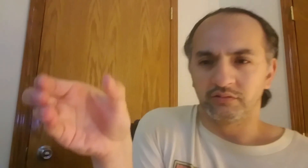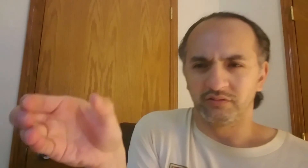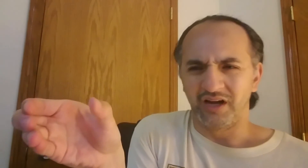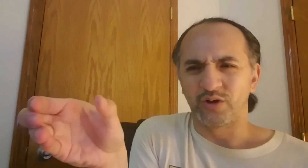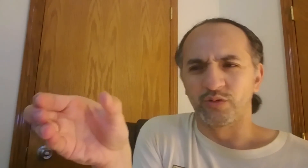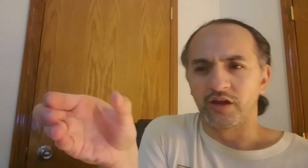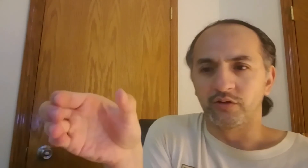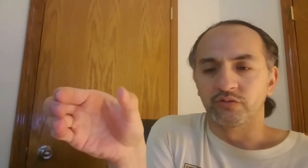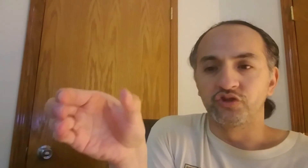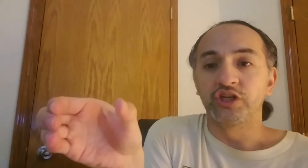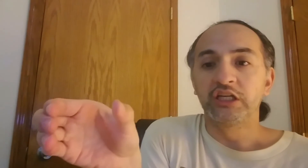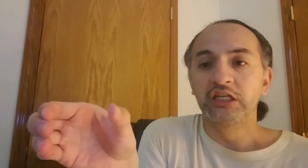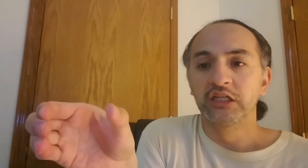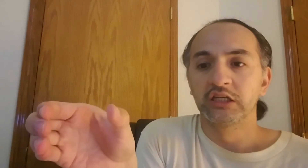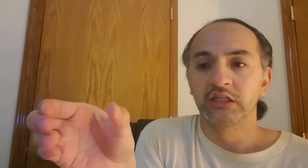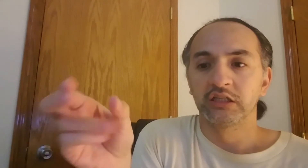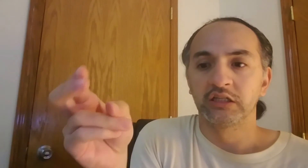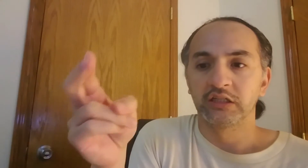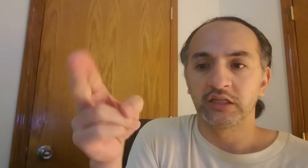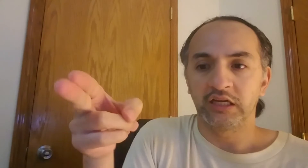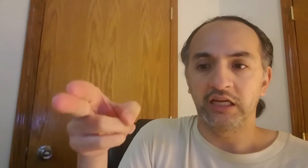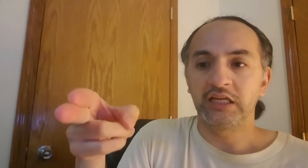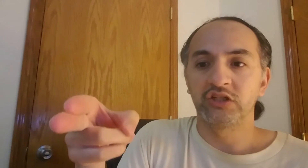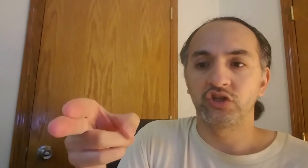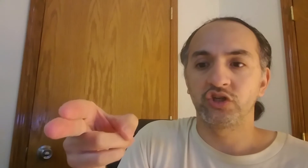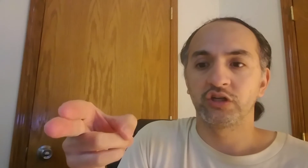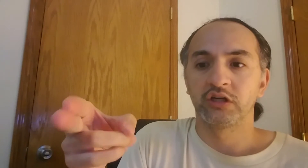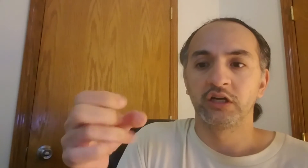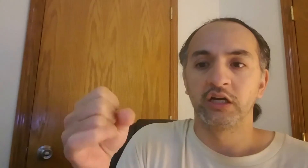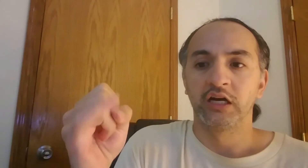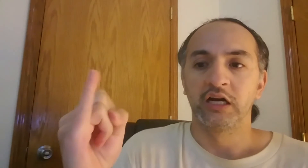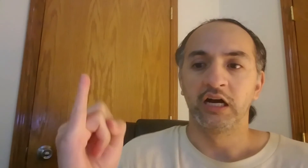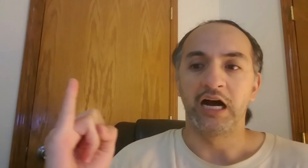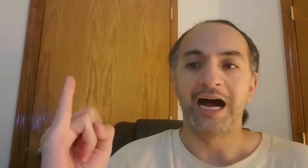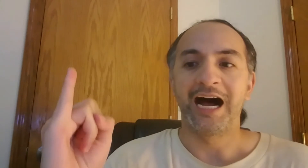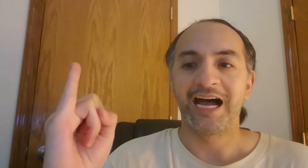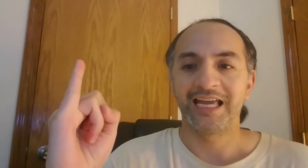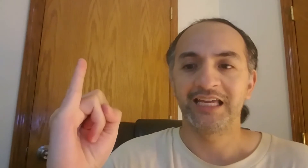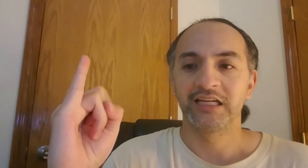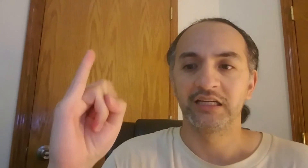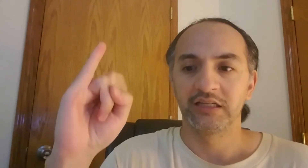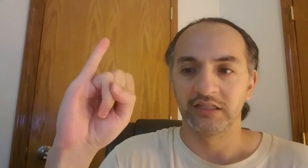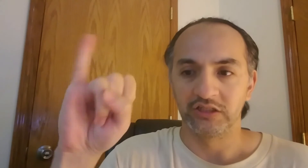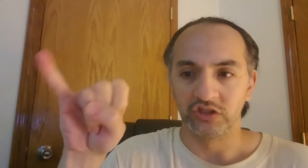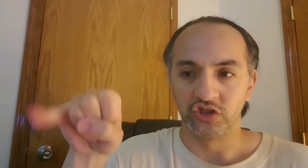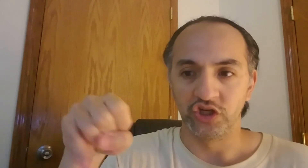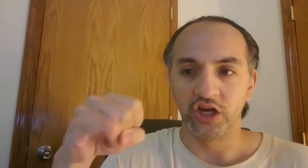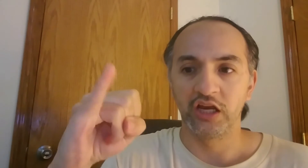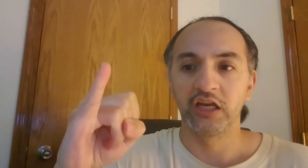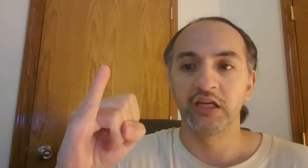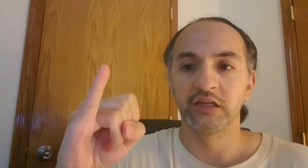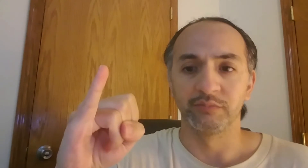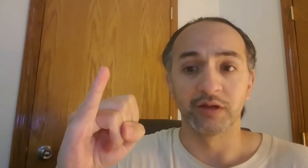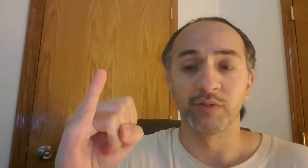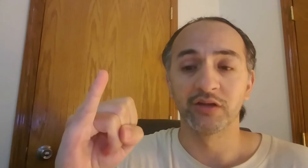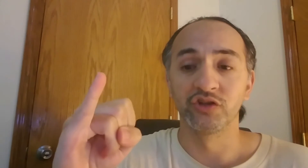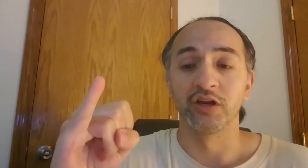Awkward angle. G, H, I, J. I might make a J.